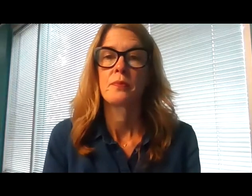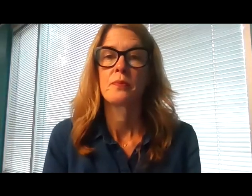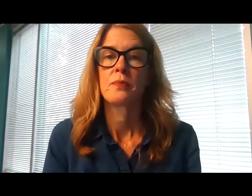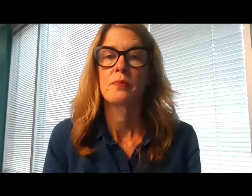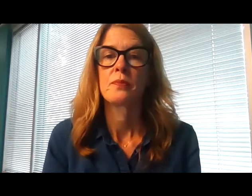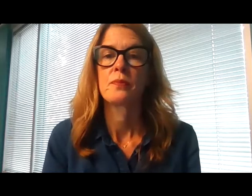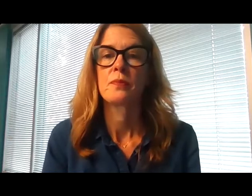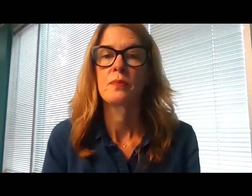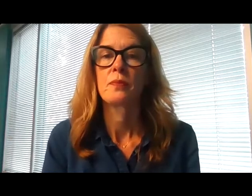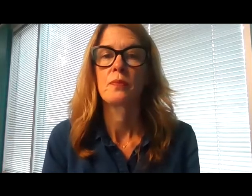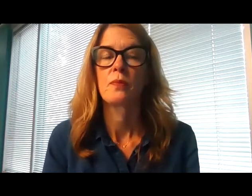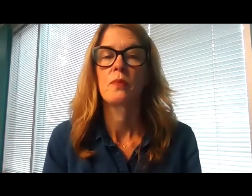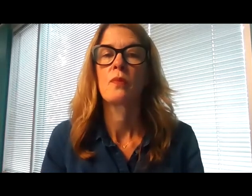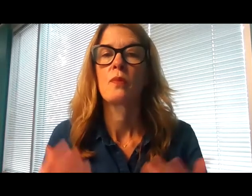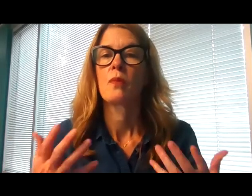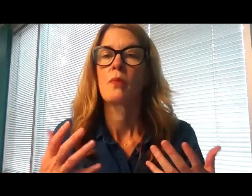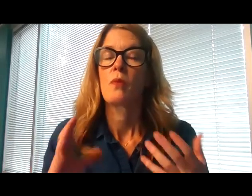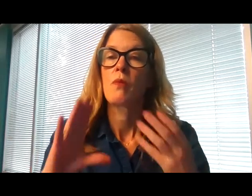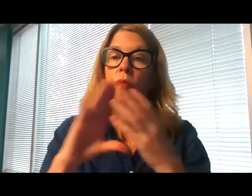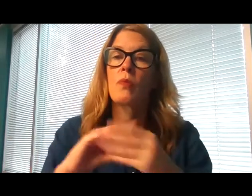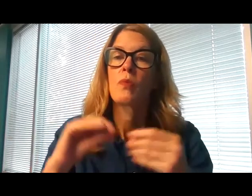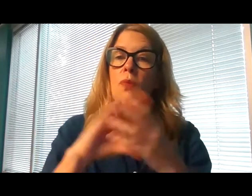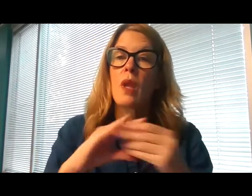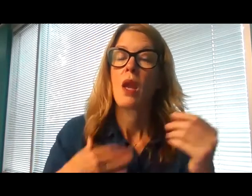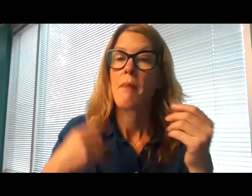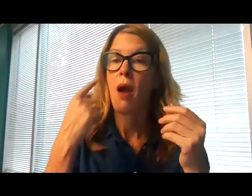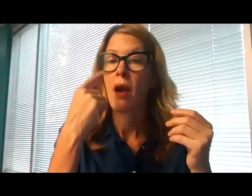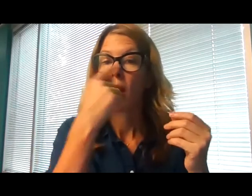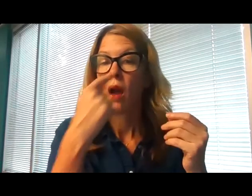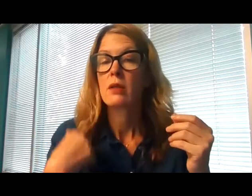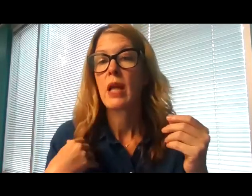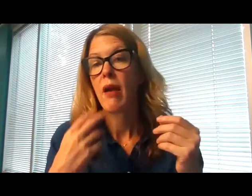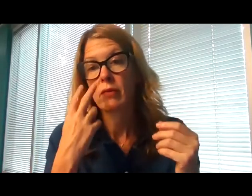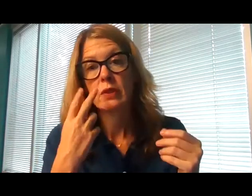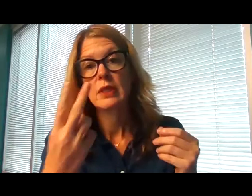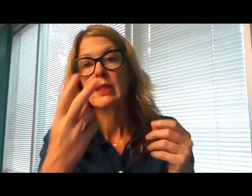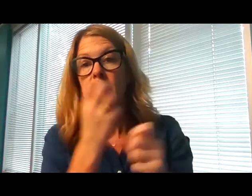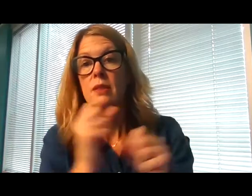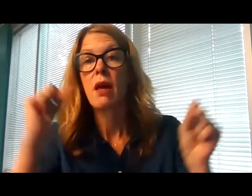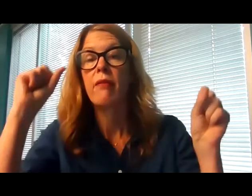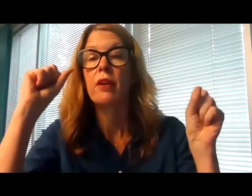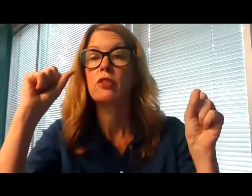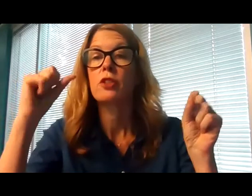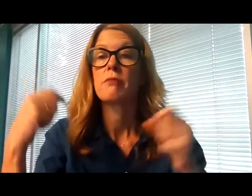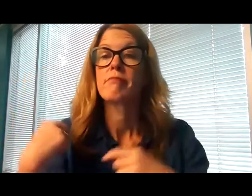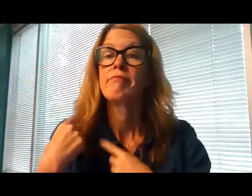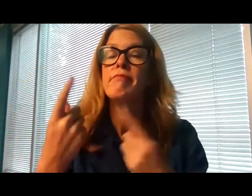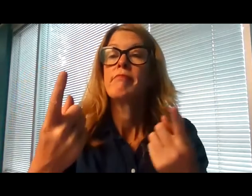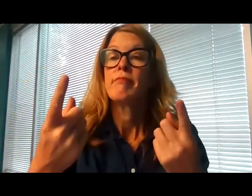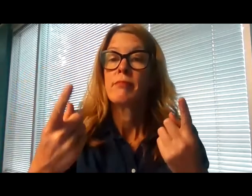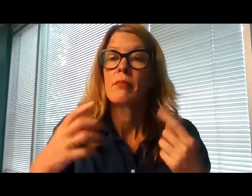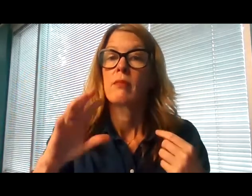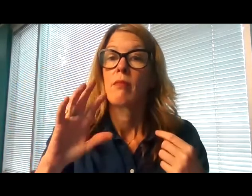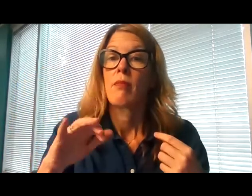Mine eyes have seen thy salvation, which thou